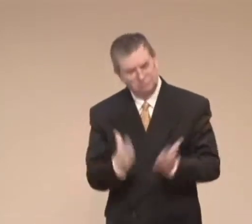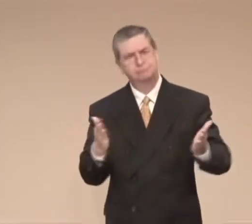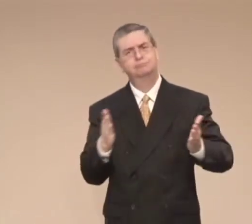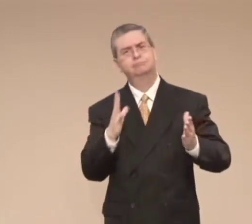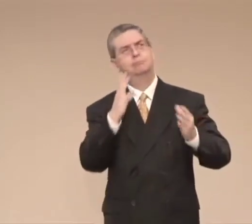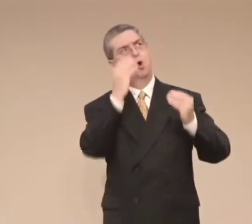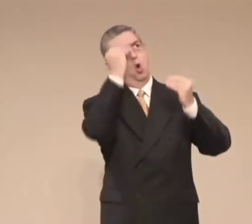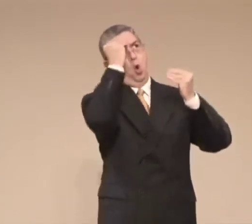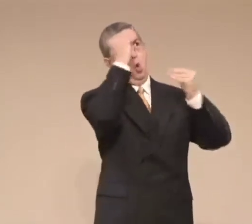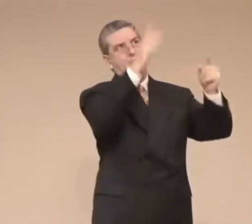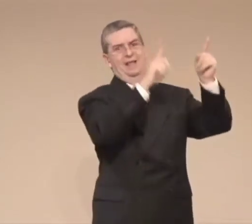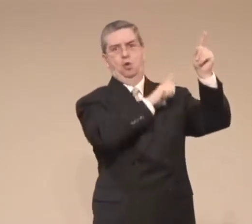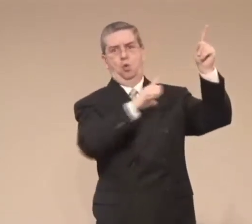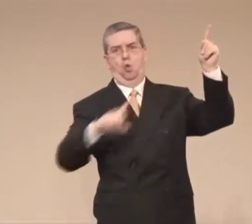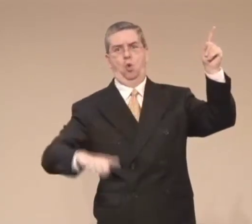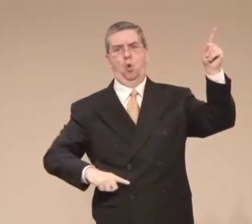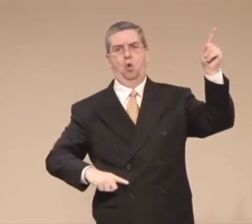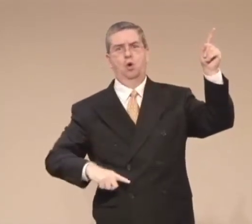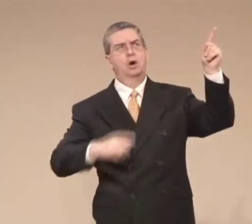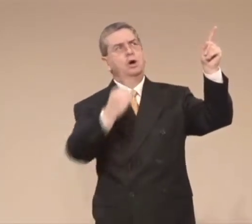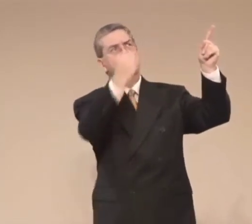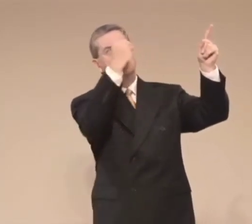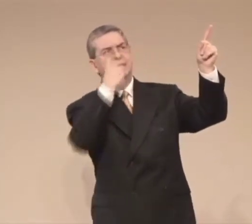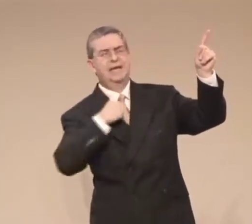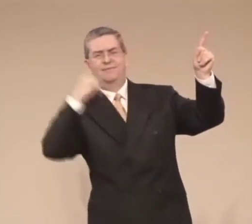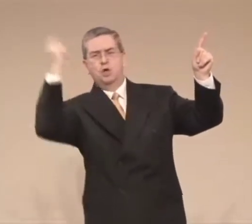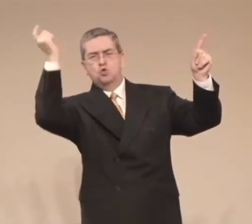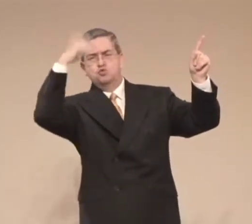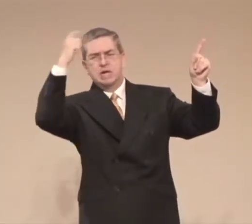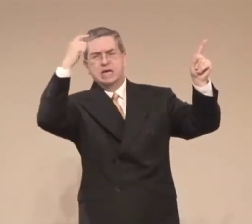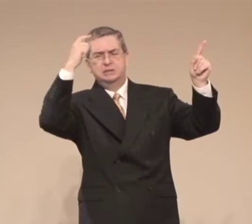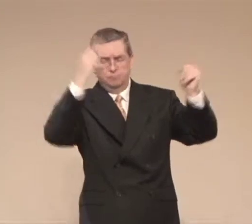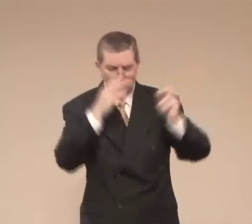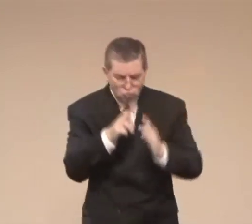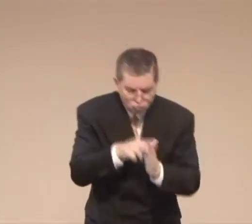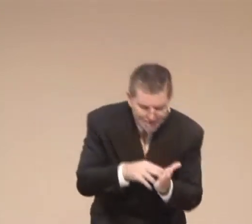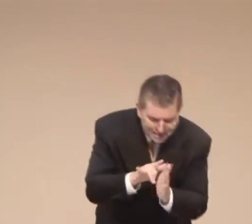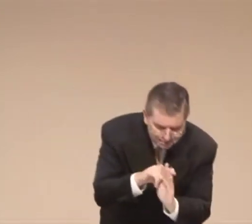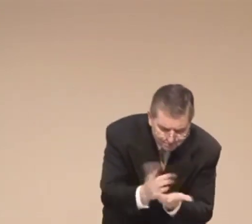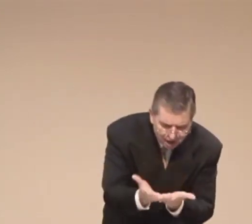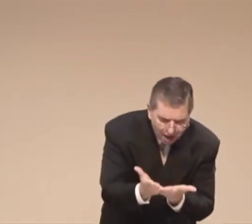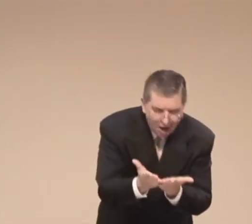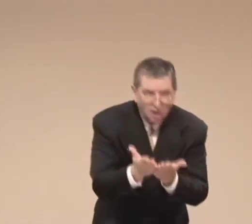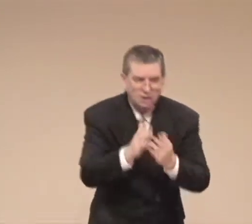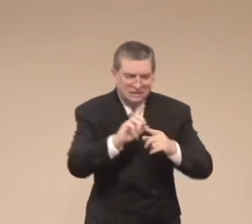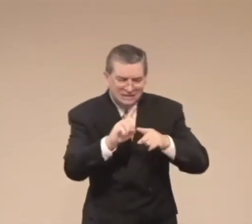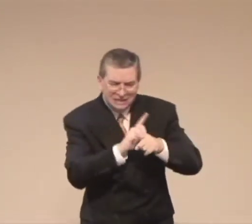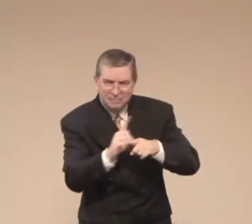what to do. But God is telling us to be strong and of good courage to not be afraid.